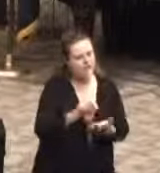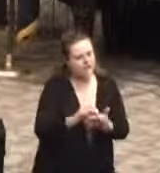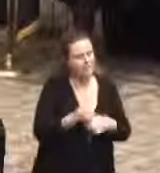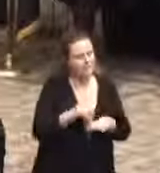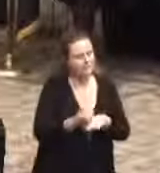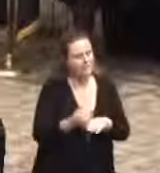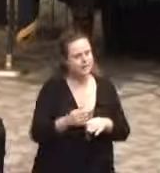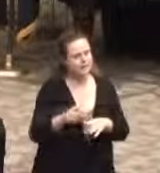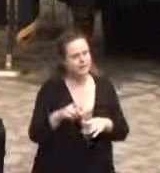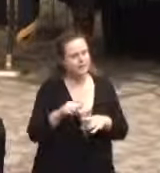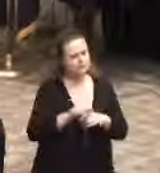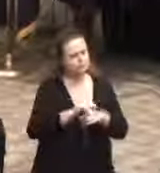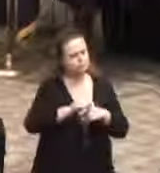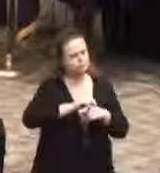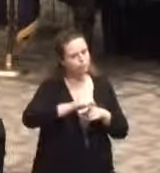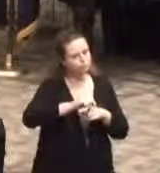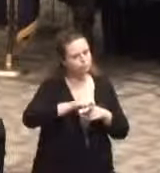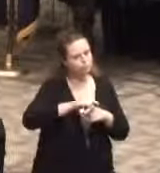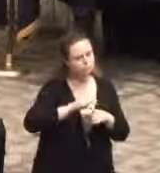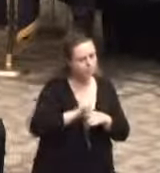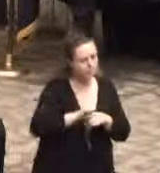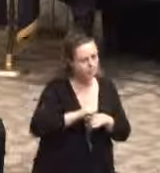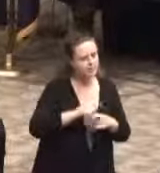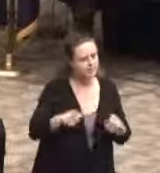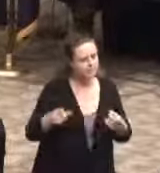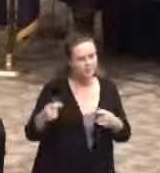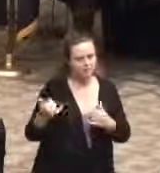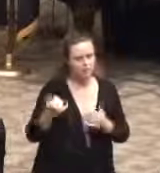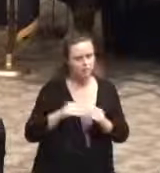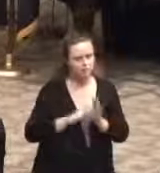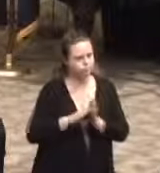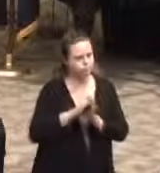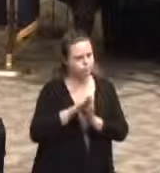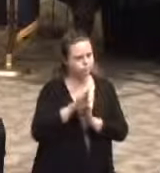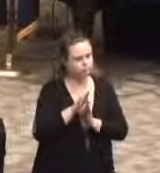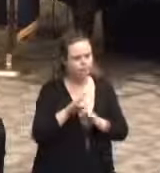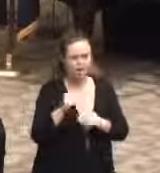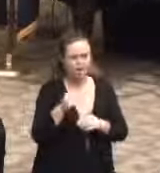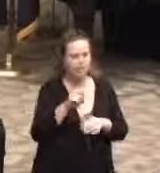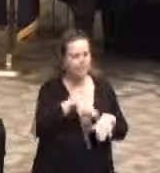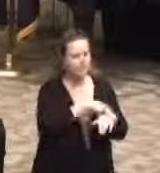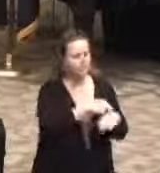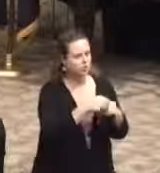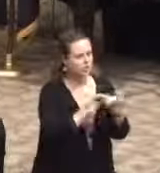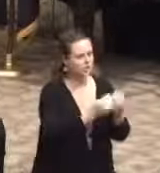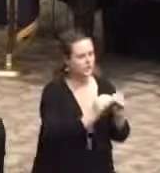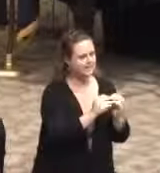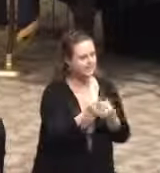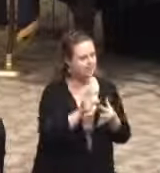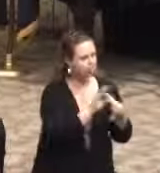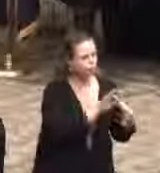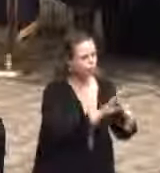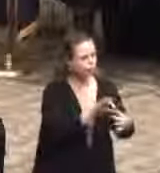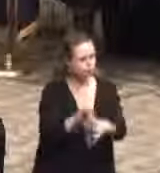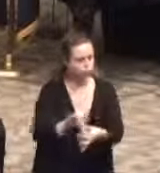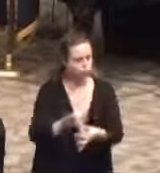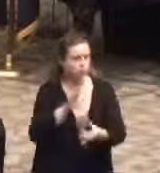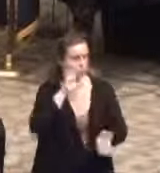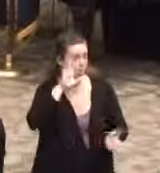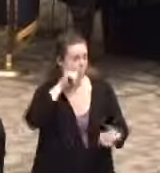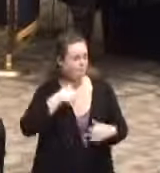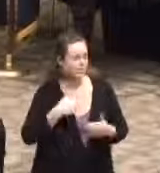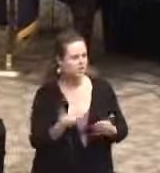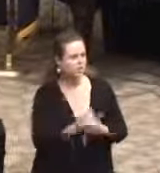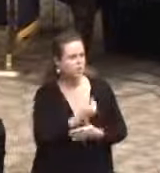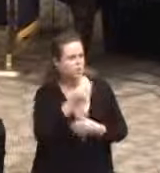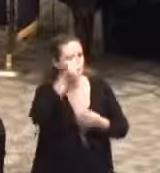We're utilizing the assistance of the National Institute of Corrections, along with other national organizations. We're hopeful that we'll soon see a new database.